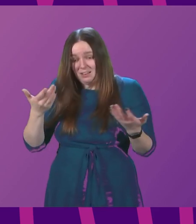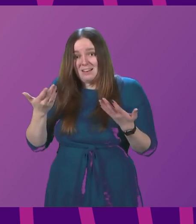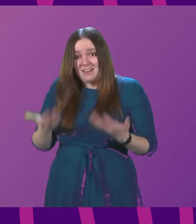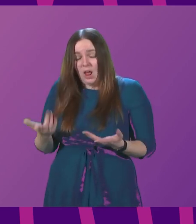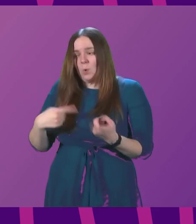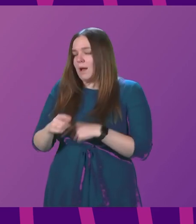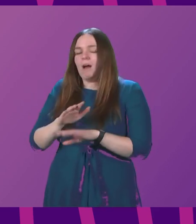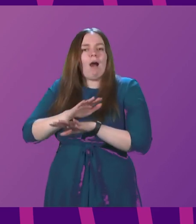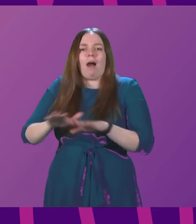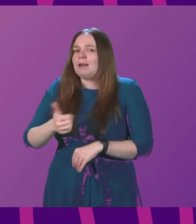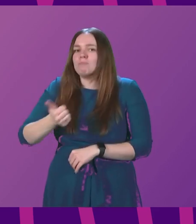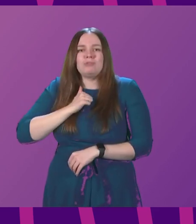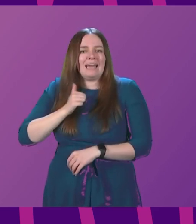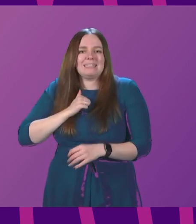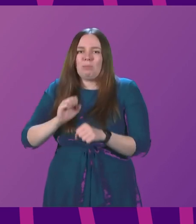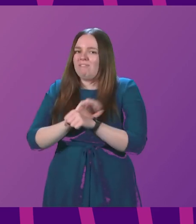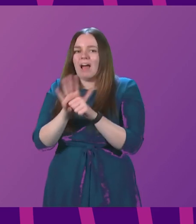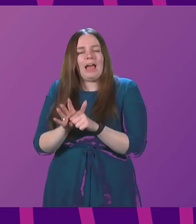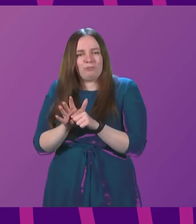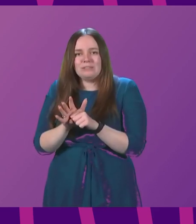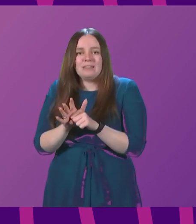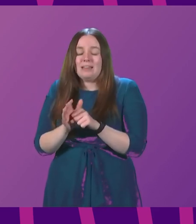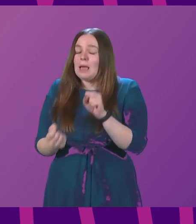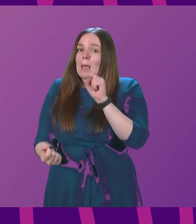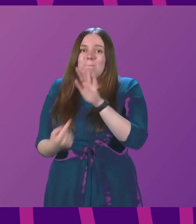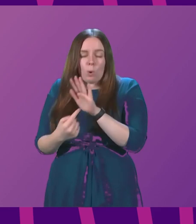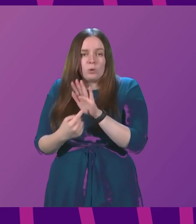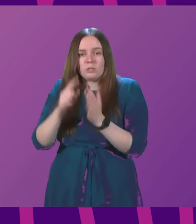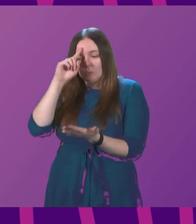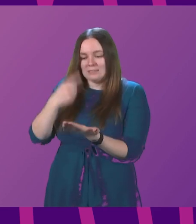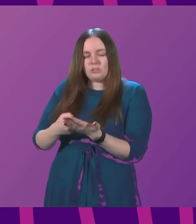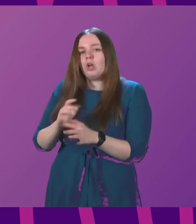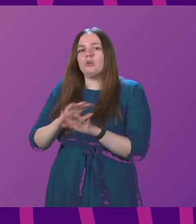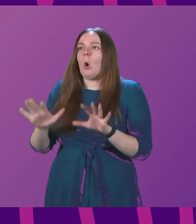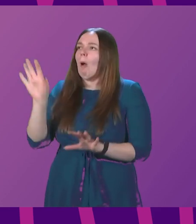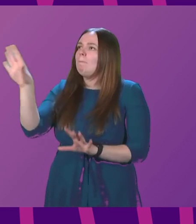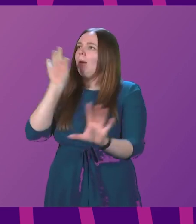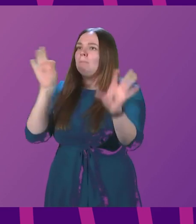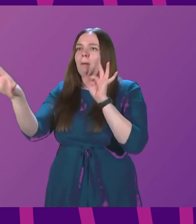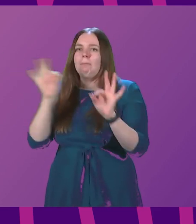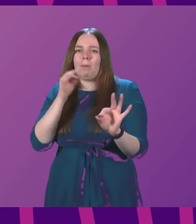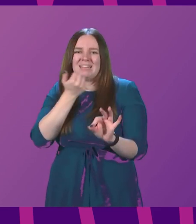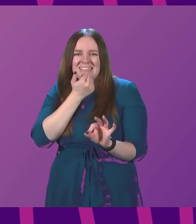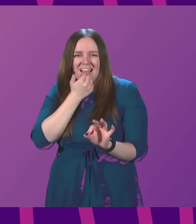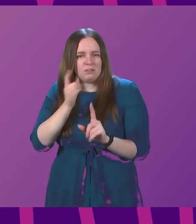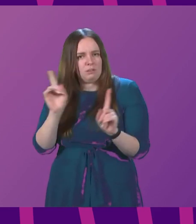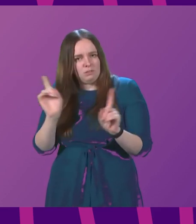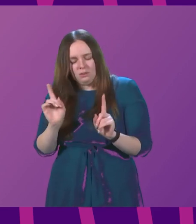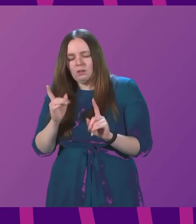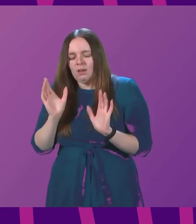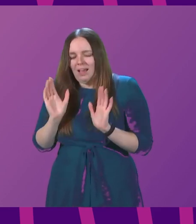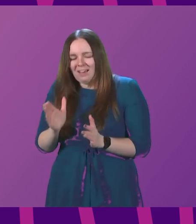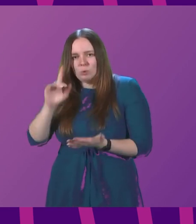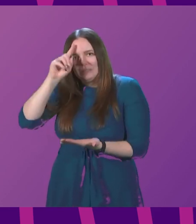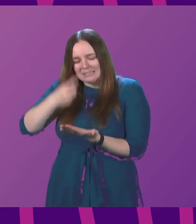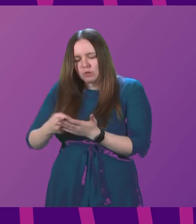of an unpredictable virus. And it is important to take these decisions, not pluck dates out of mid-air, but to take these decisions